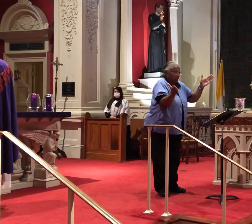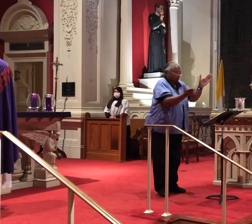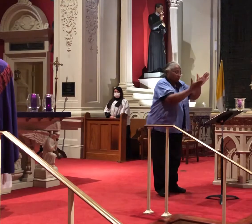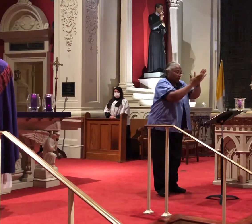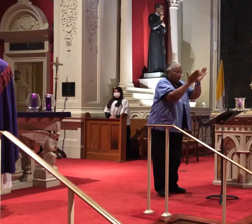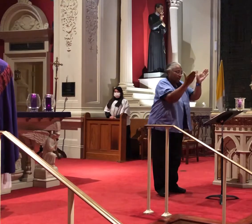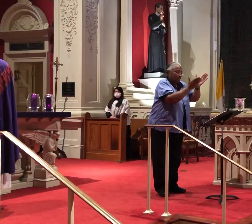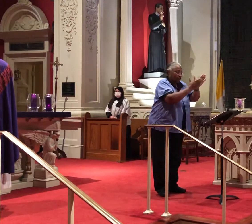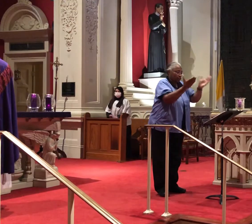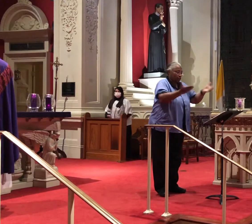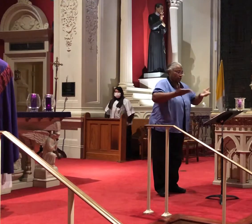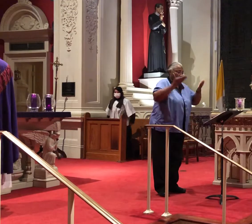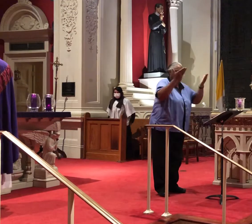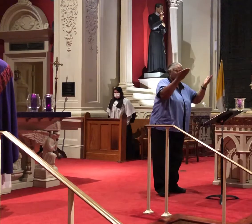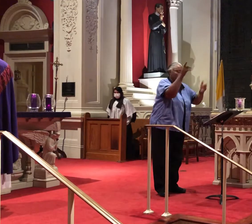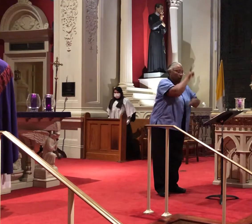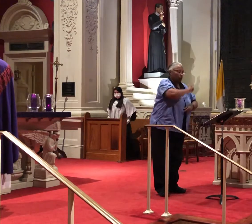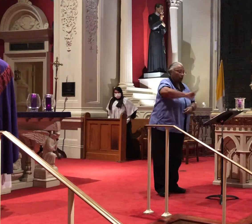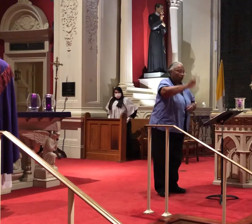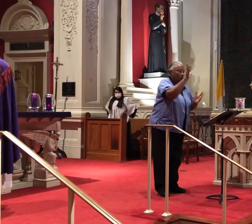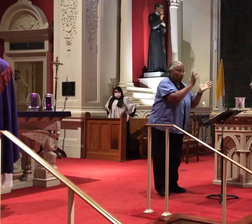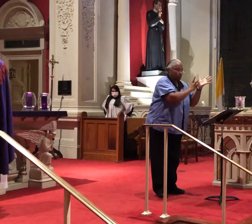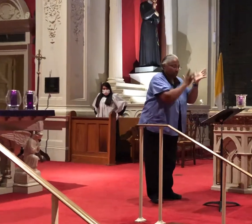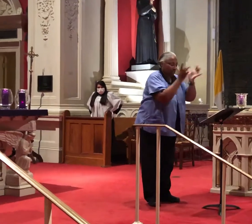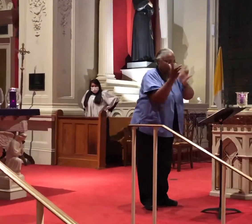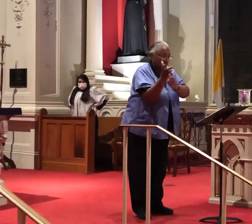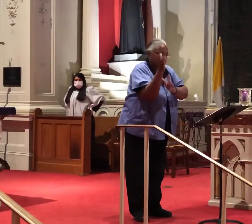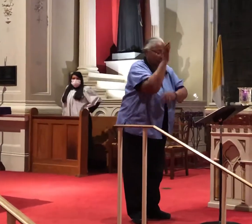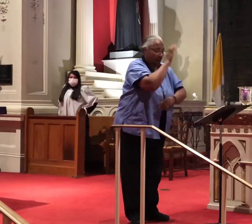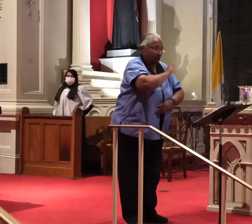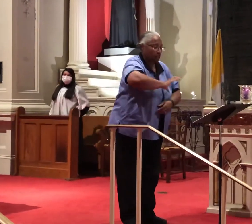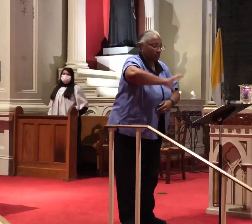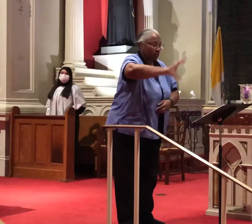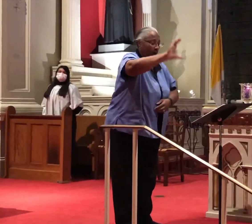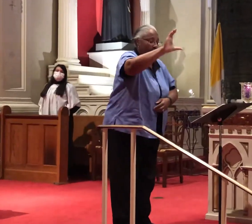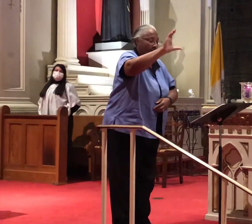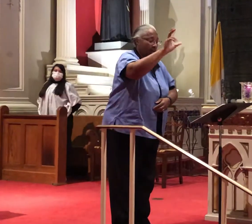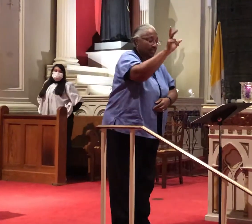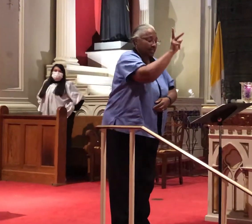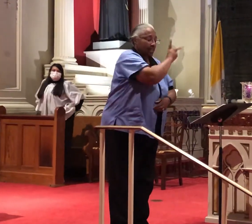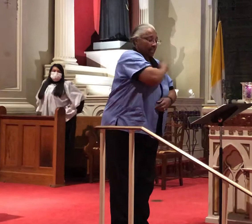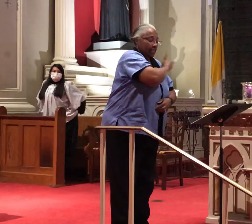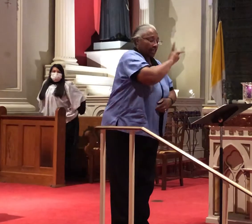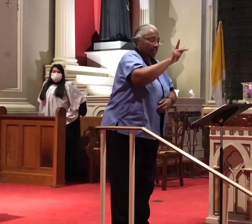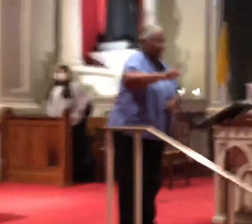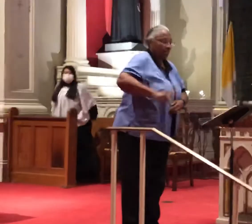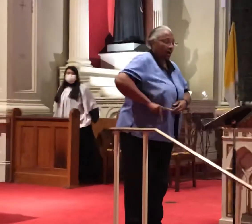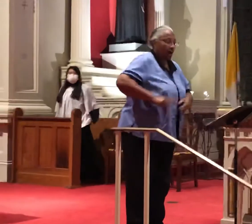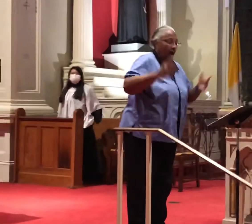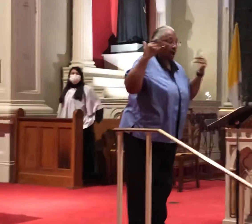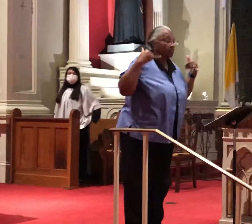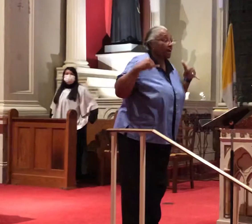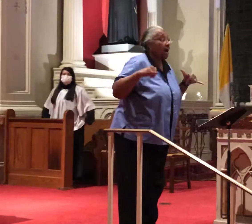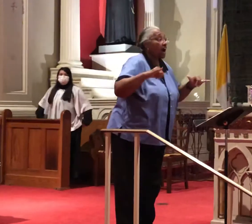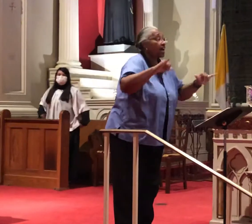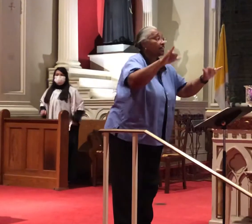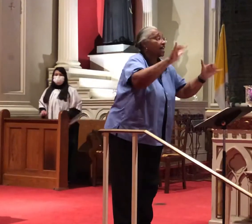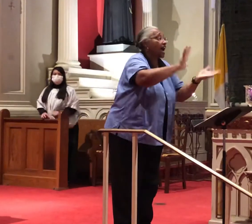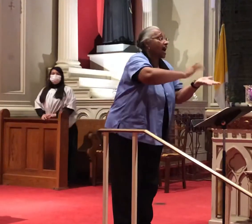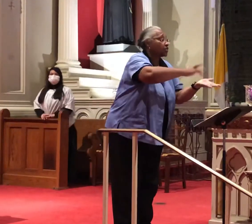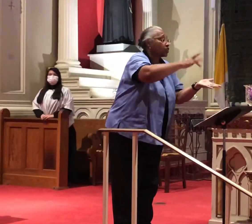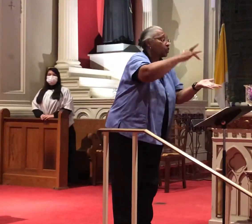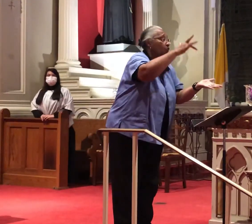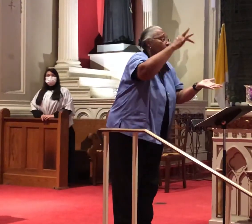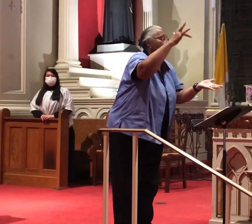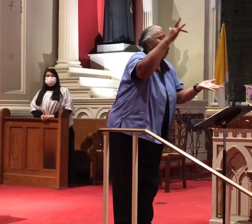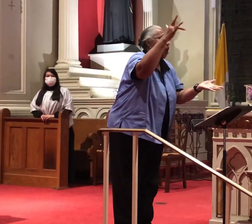Praise to you, Lord Jesus Christ, in the land